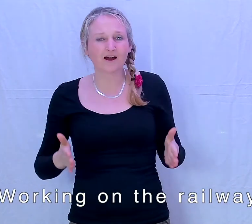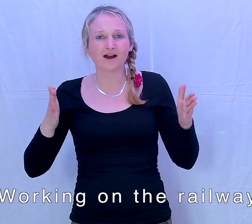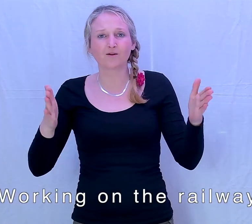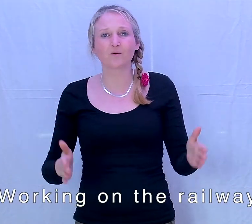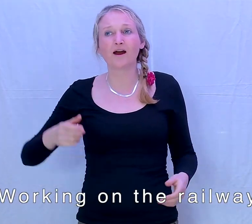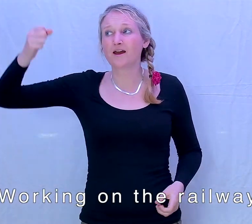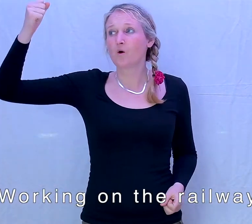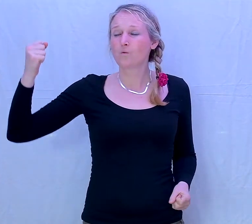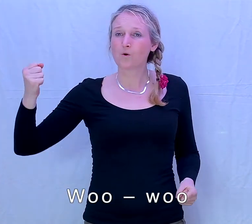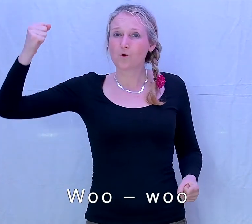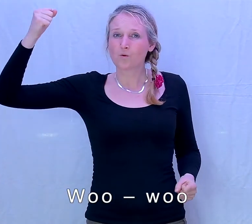railway.